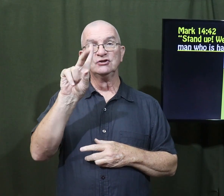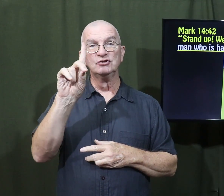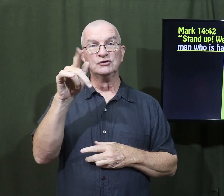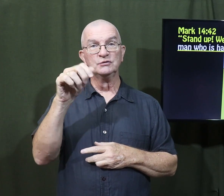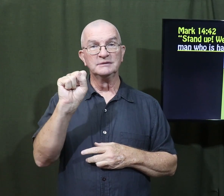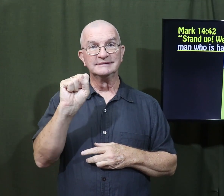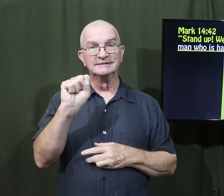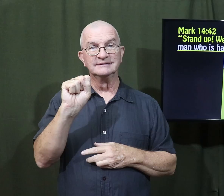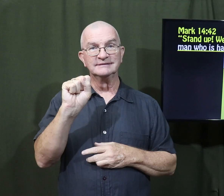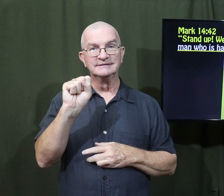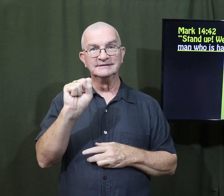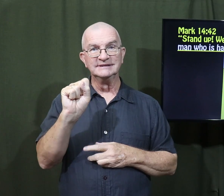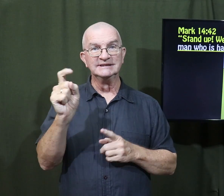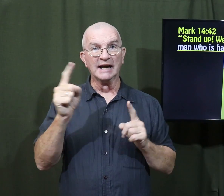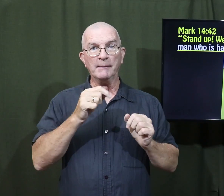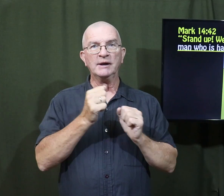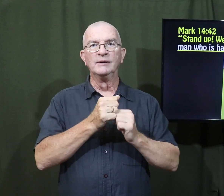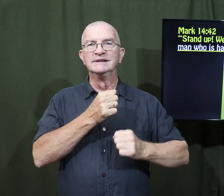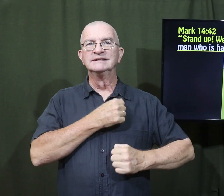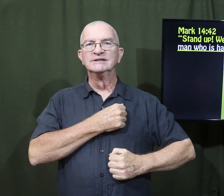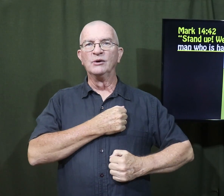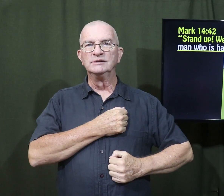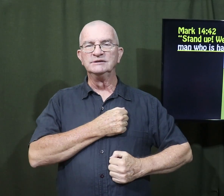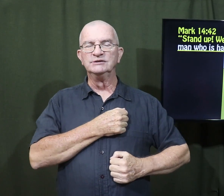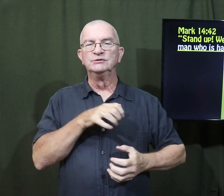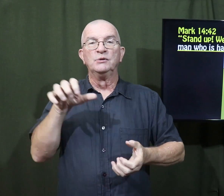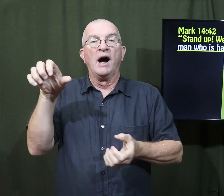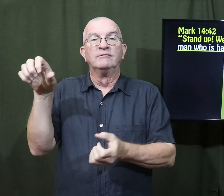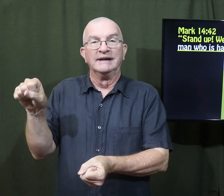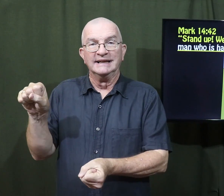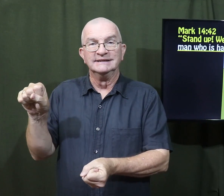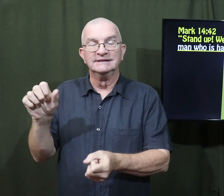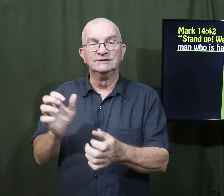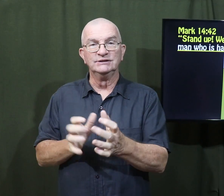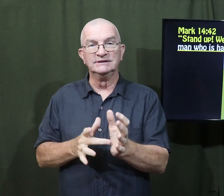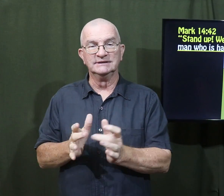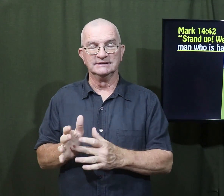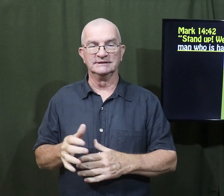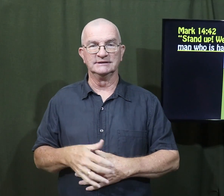it's Judas coming with the soldiers to arrest Jesus.